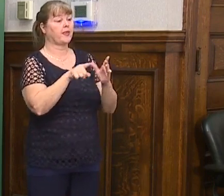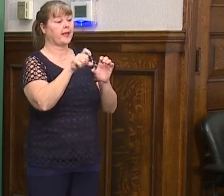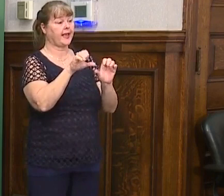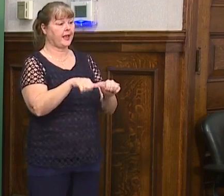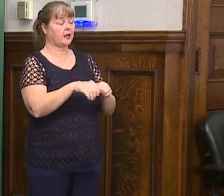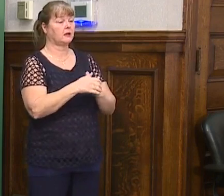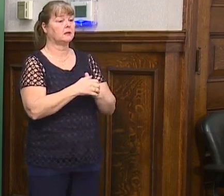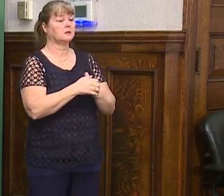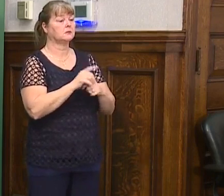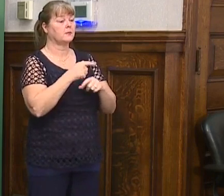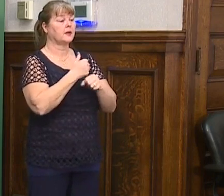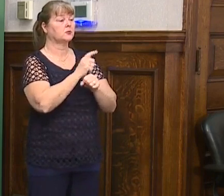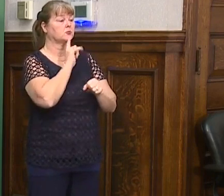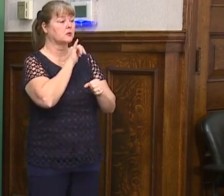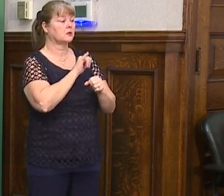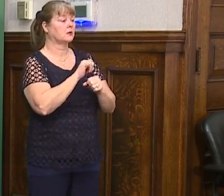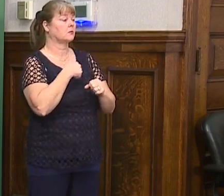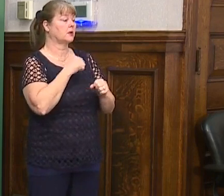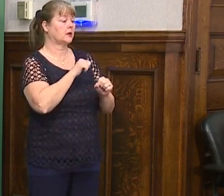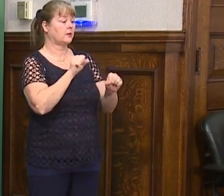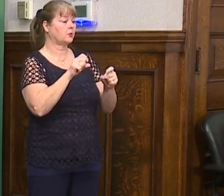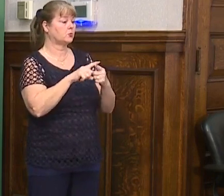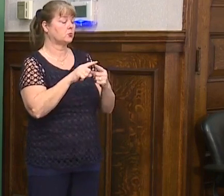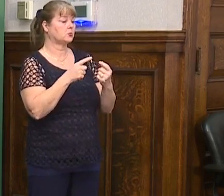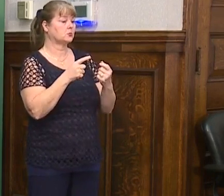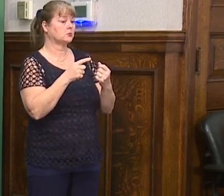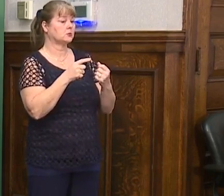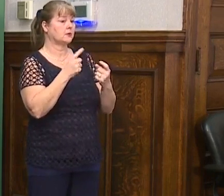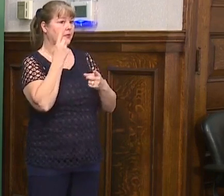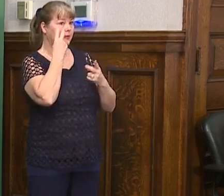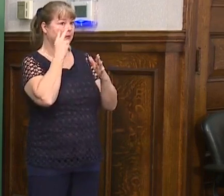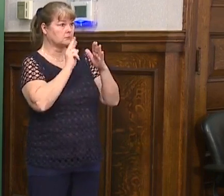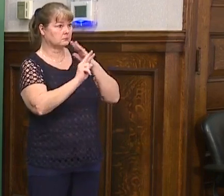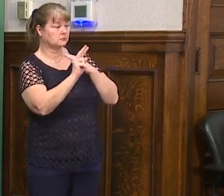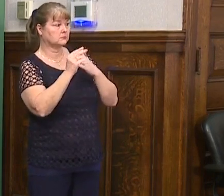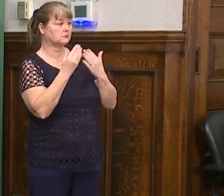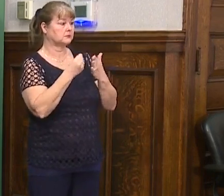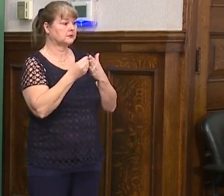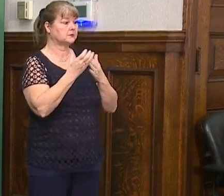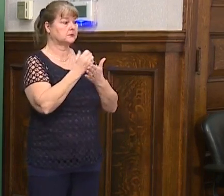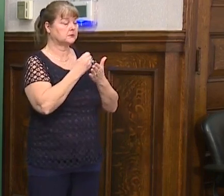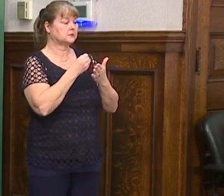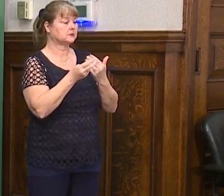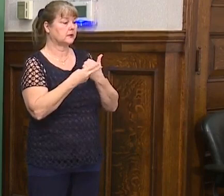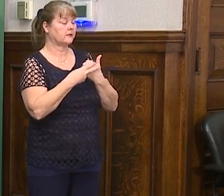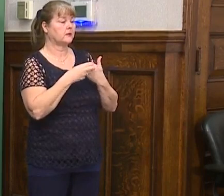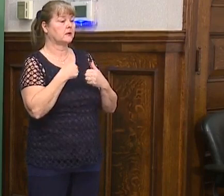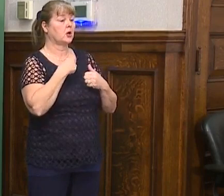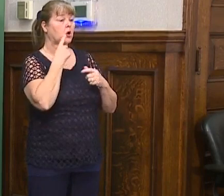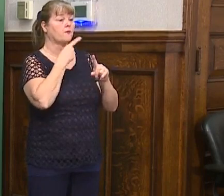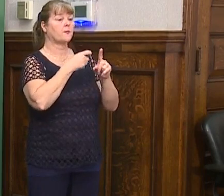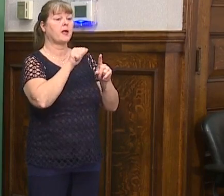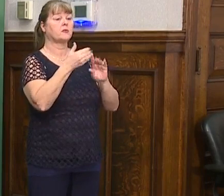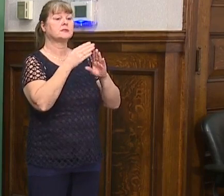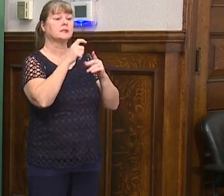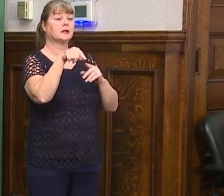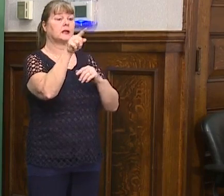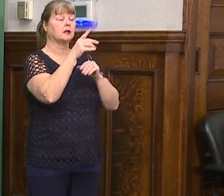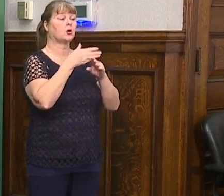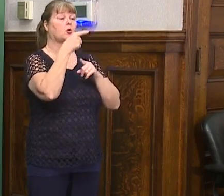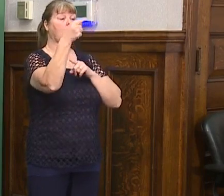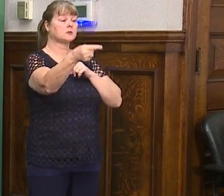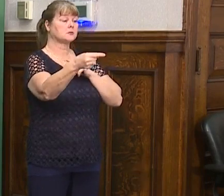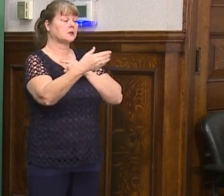they can to make sure that we're able to at least be stable right now. And I've heard from cities across the country and some are already